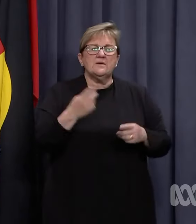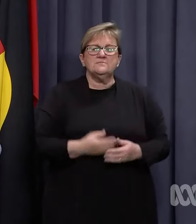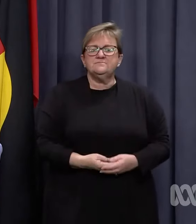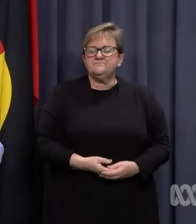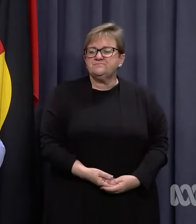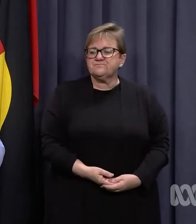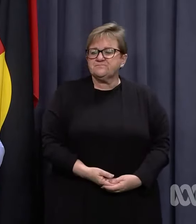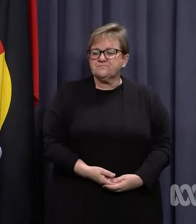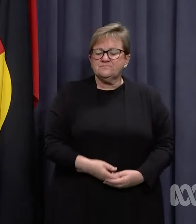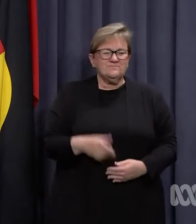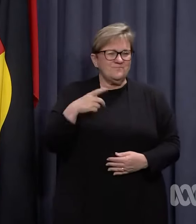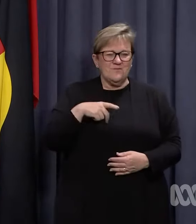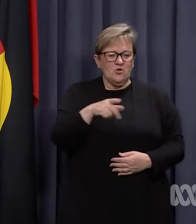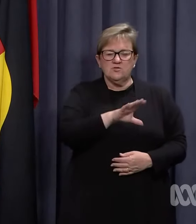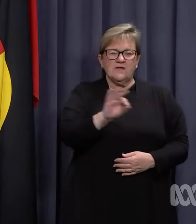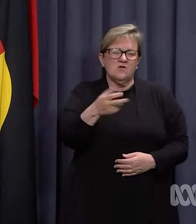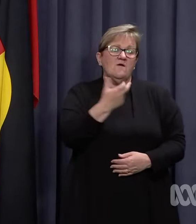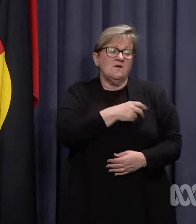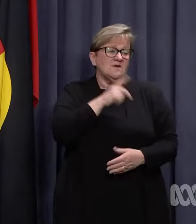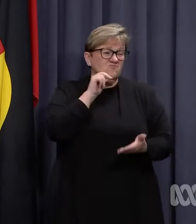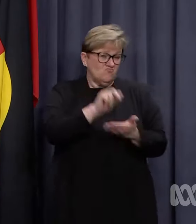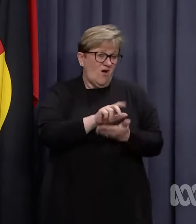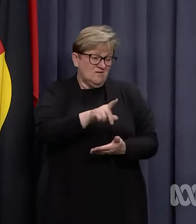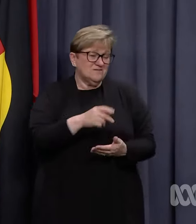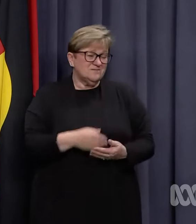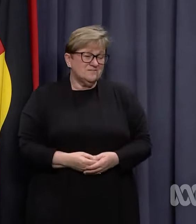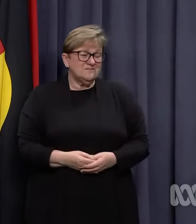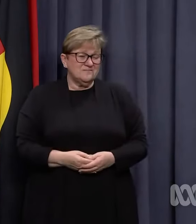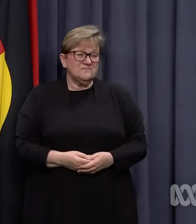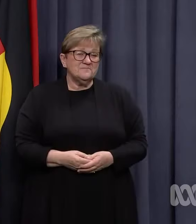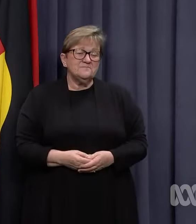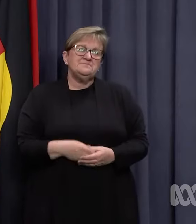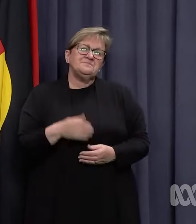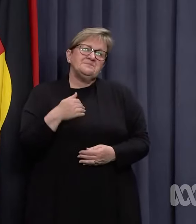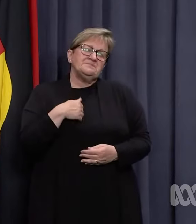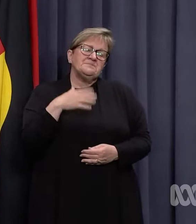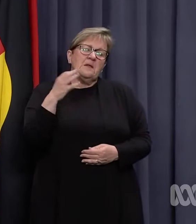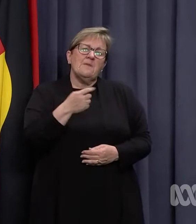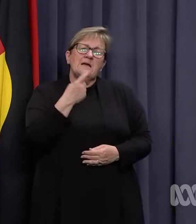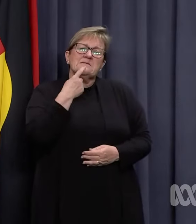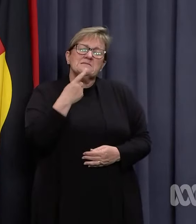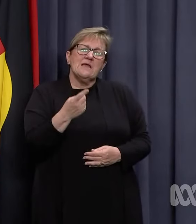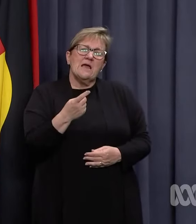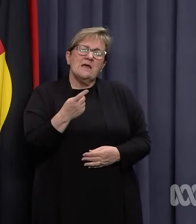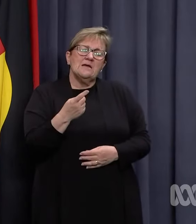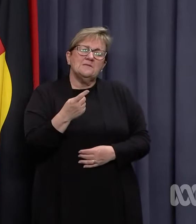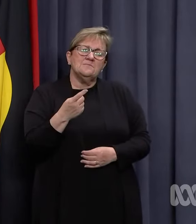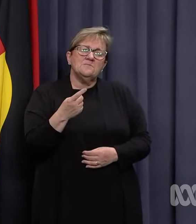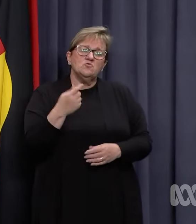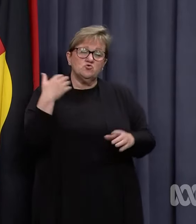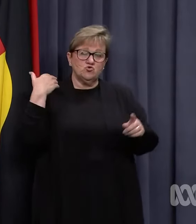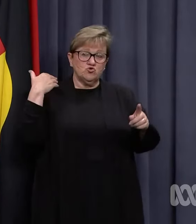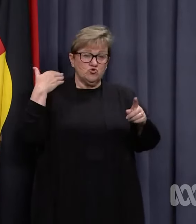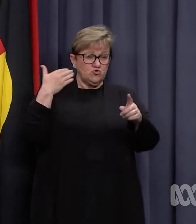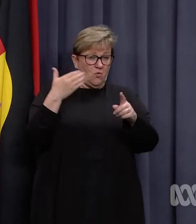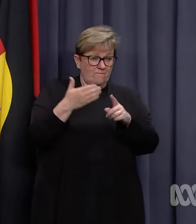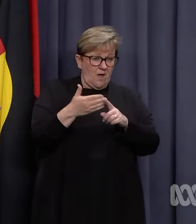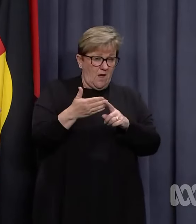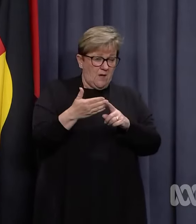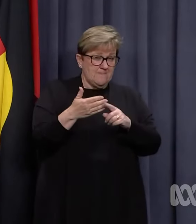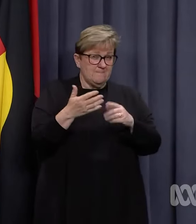it? Because they're not vaccinated, correct. Although I have to say our experience so far,